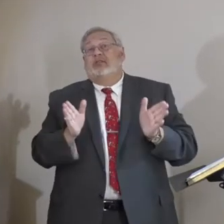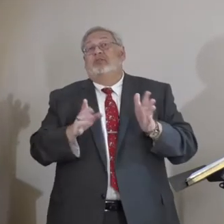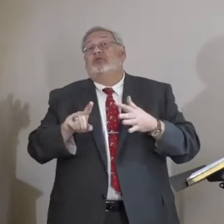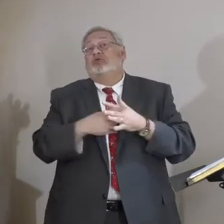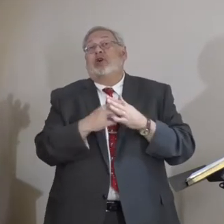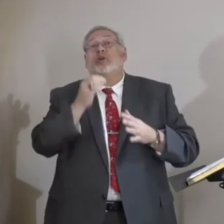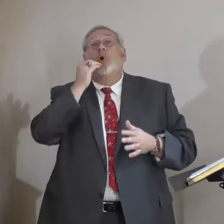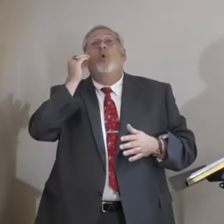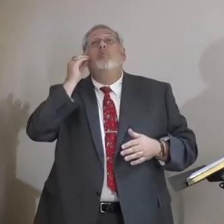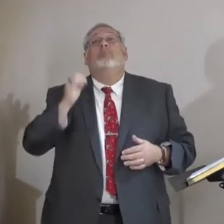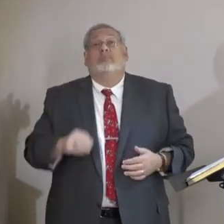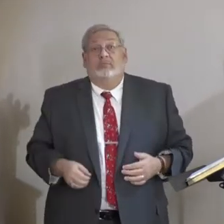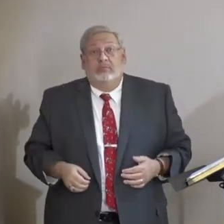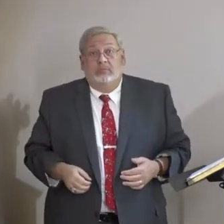home.